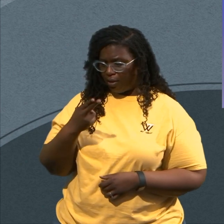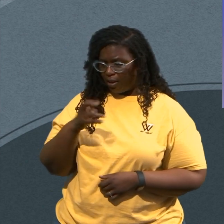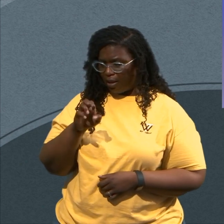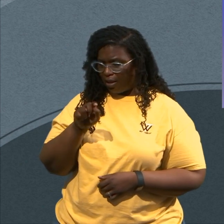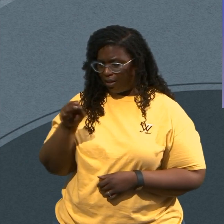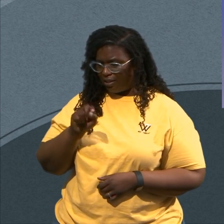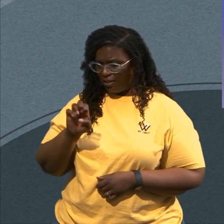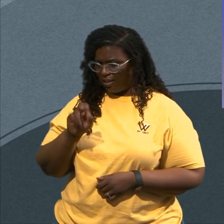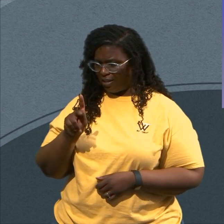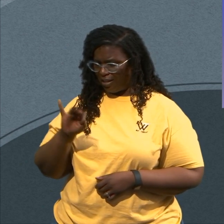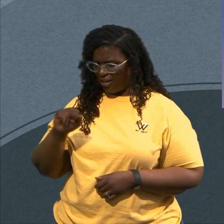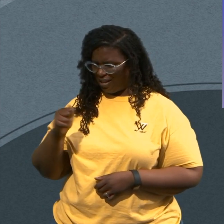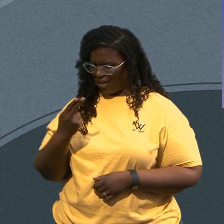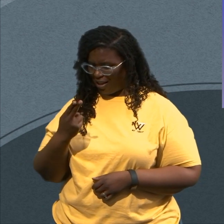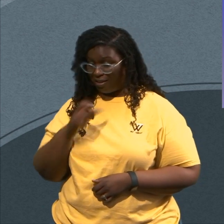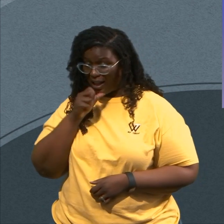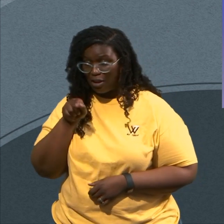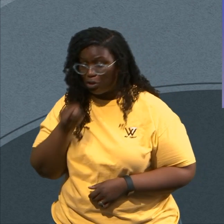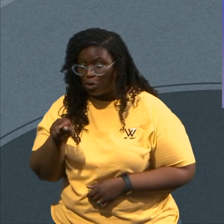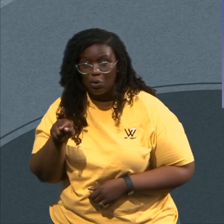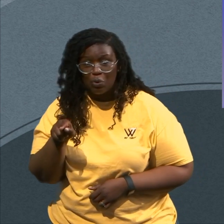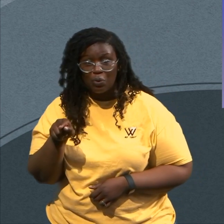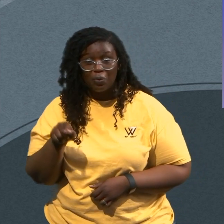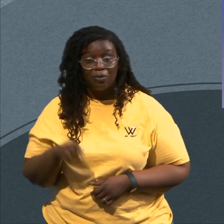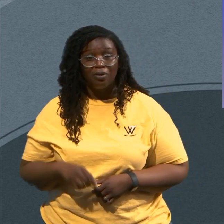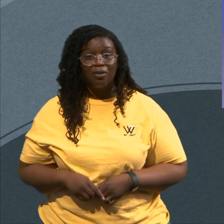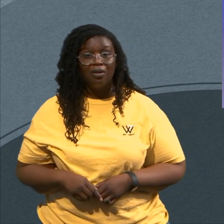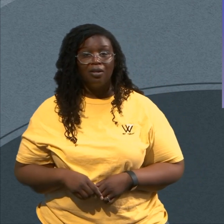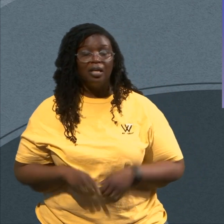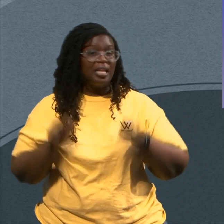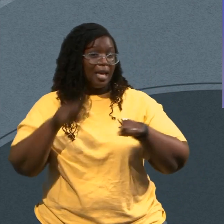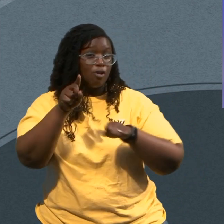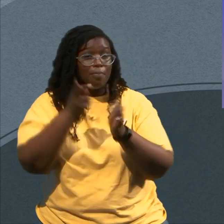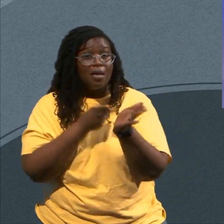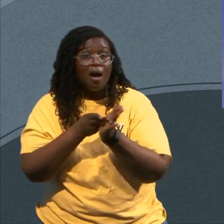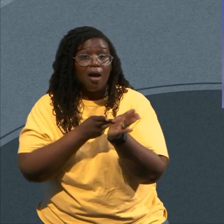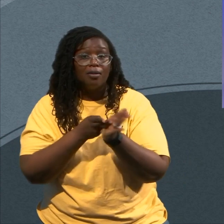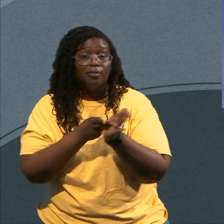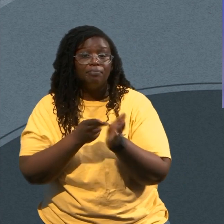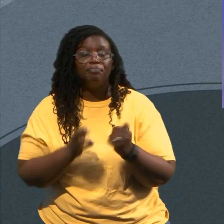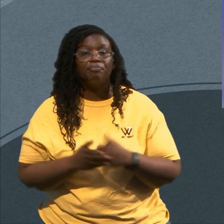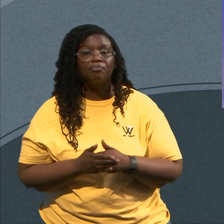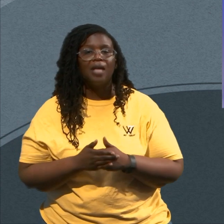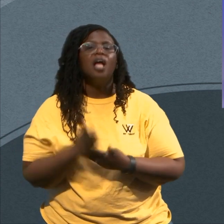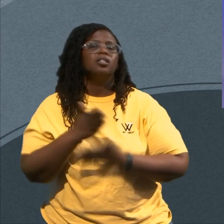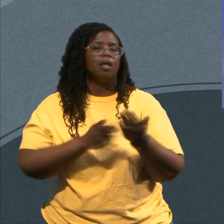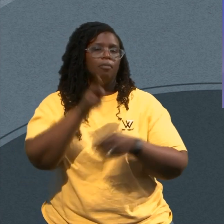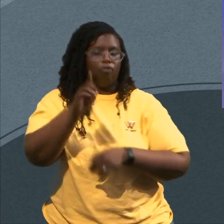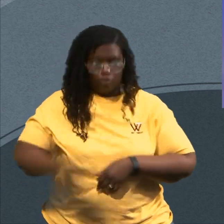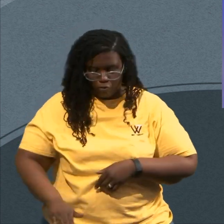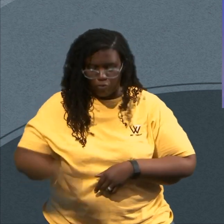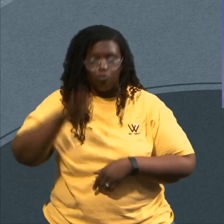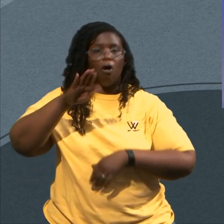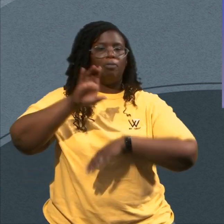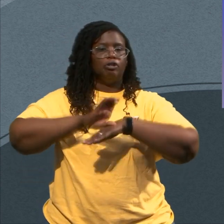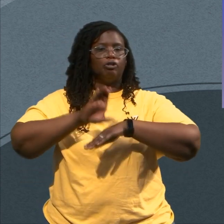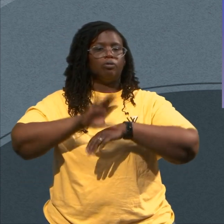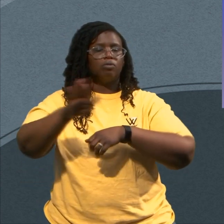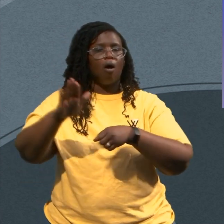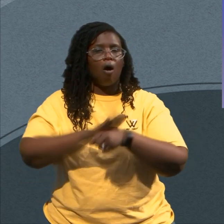I Mean Can Y'all Be Honest With Me Can Y'all Really Be Honest With Me Some Of Y'all Been In Church Your Whole Life Can Quote Psalm 46